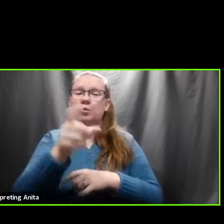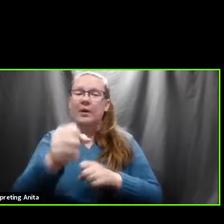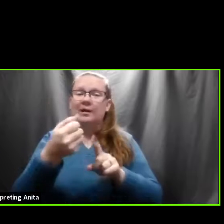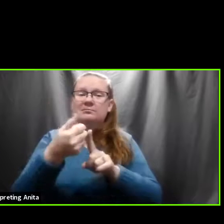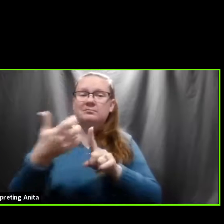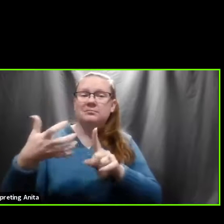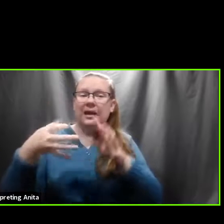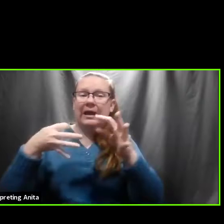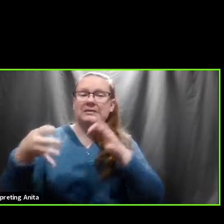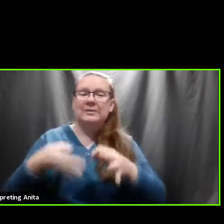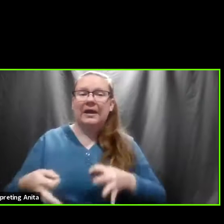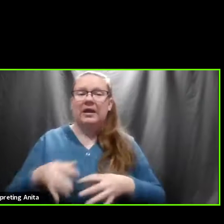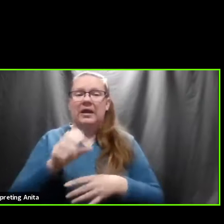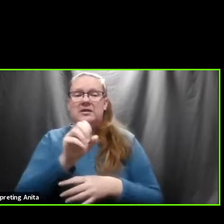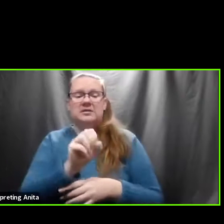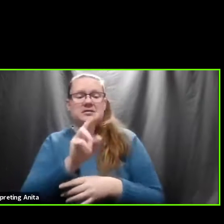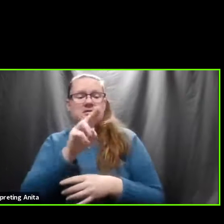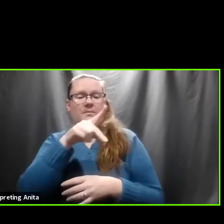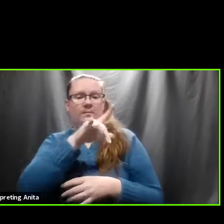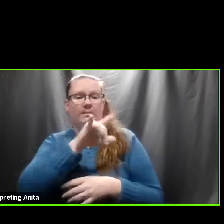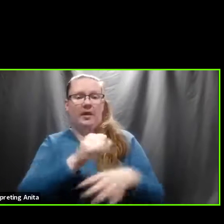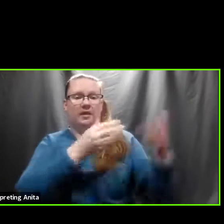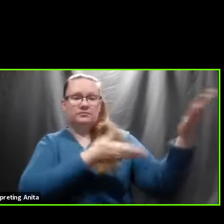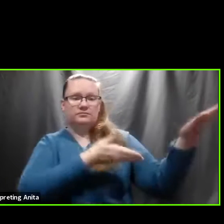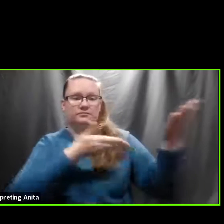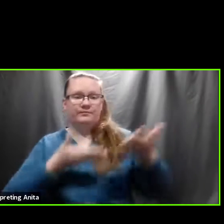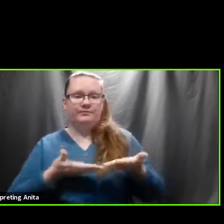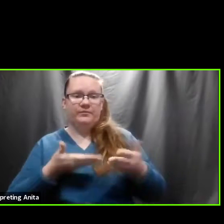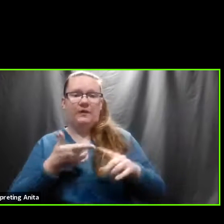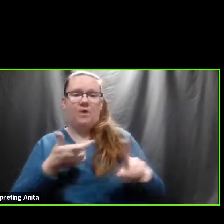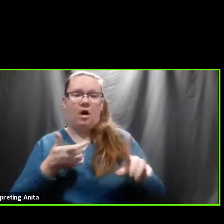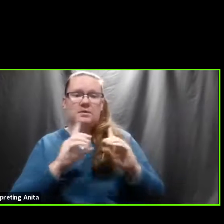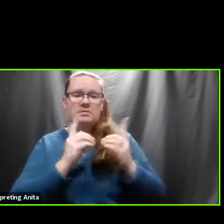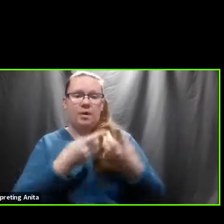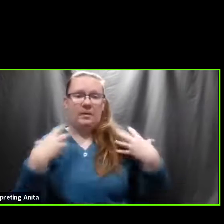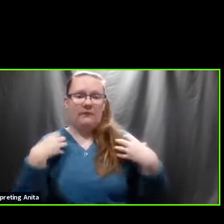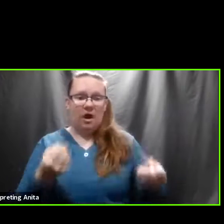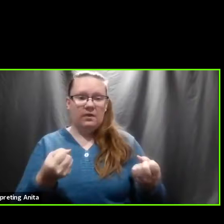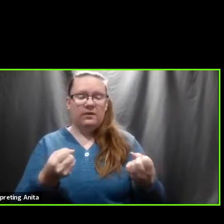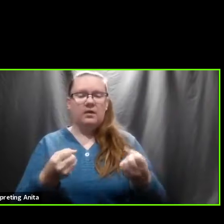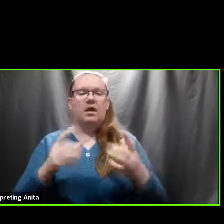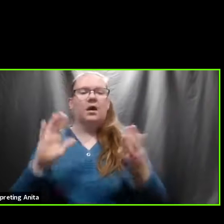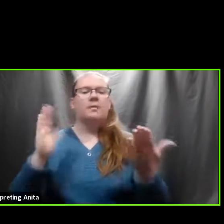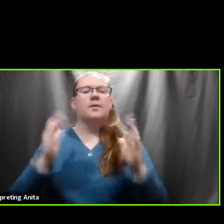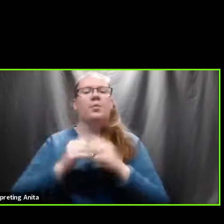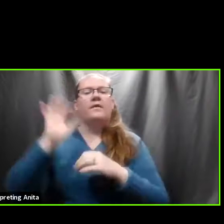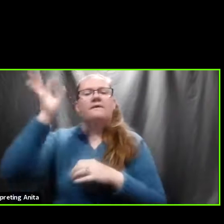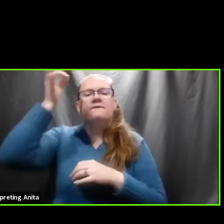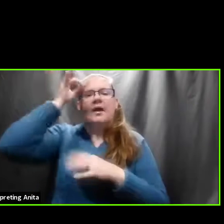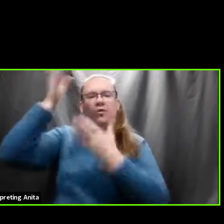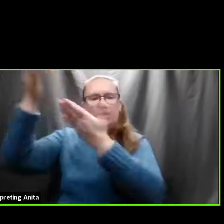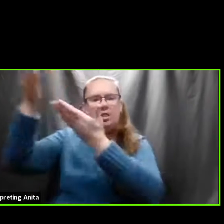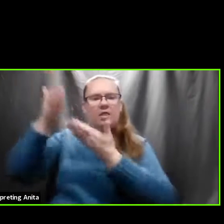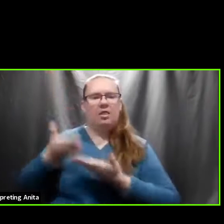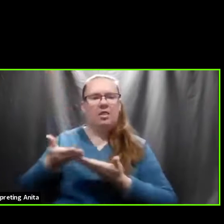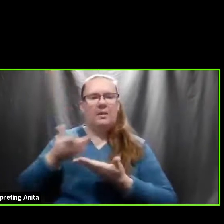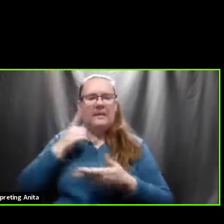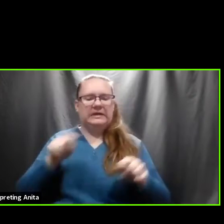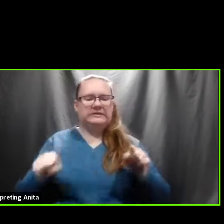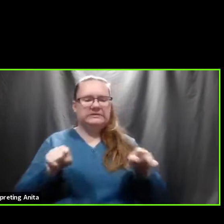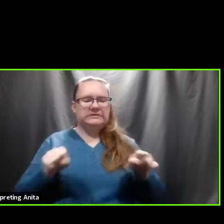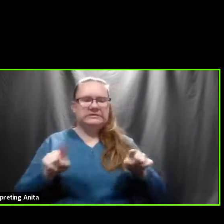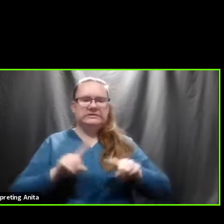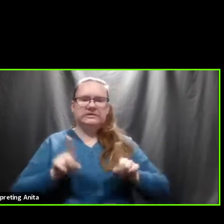between the supply that you guys get from the Ohio Department of Health versus the federal supply. Because there, you know, there's two different,